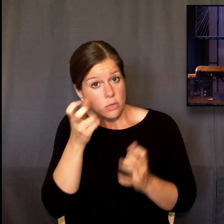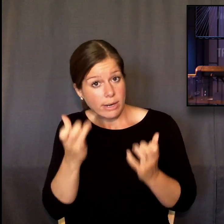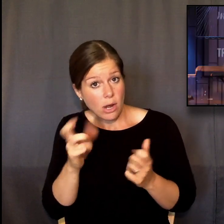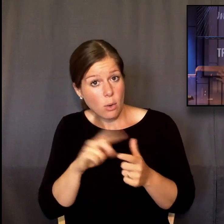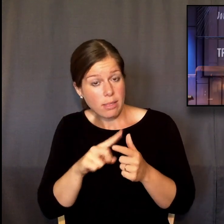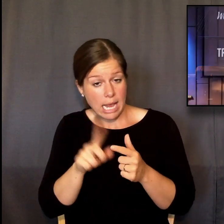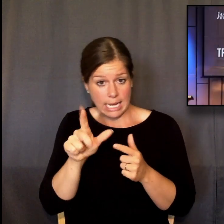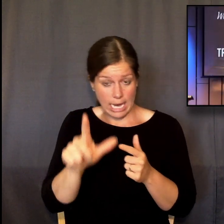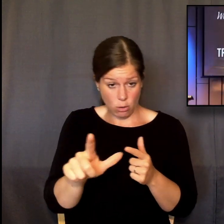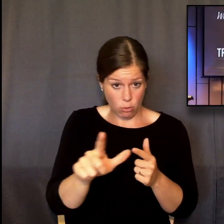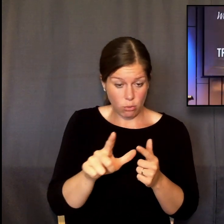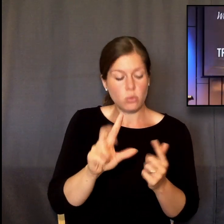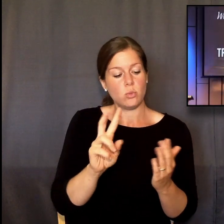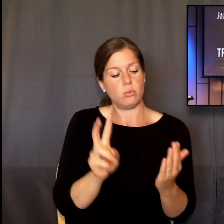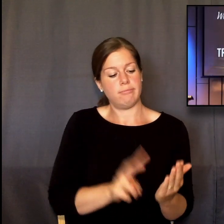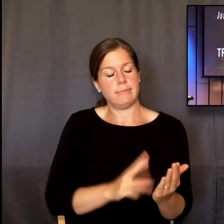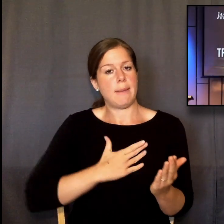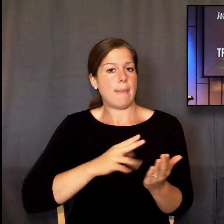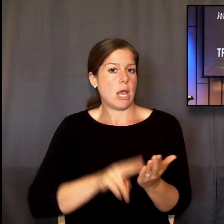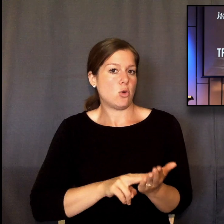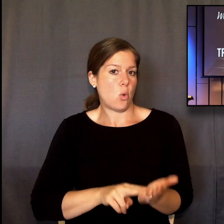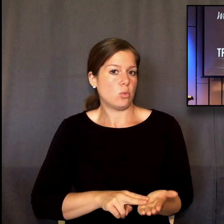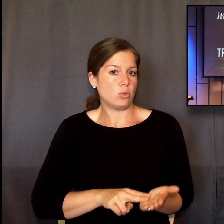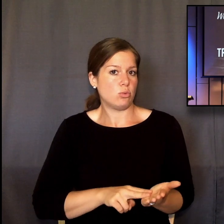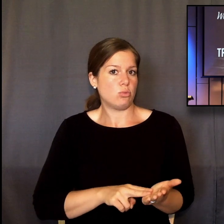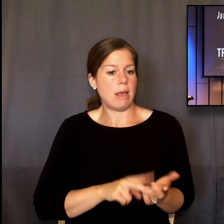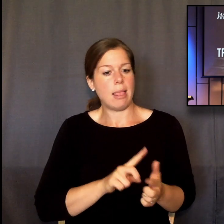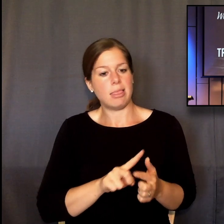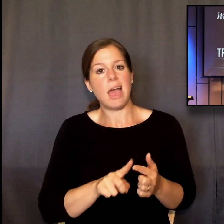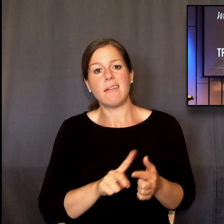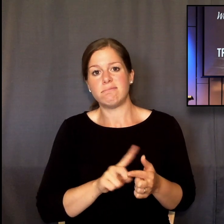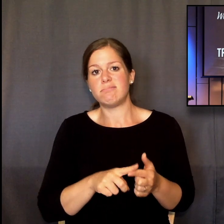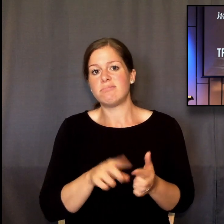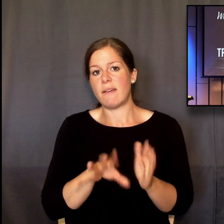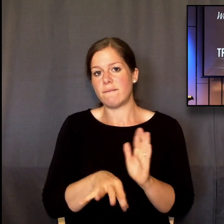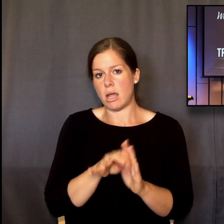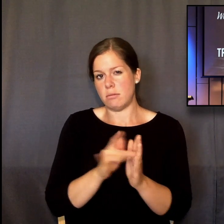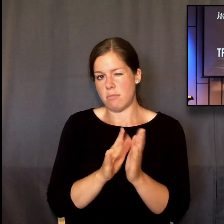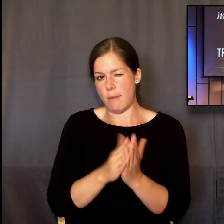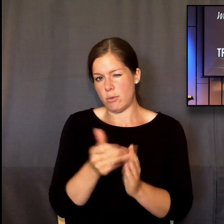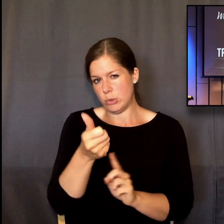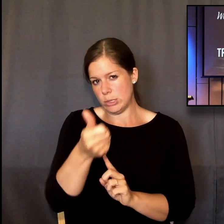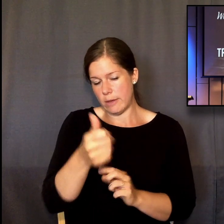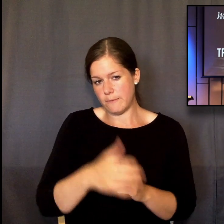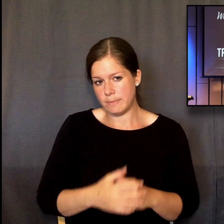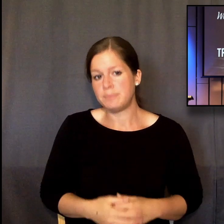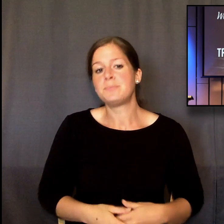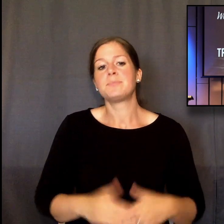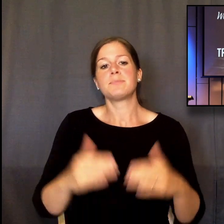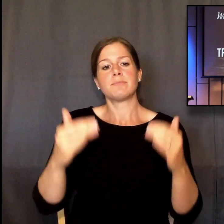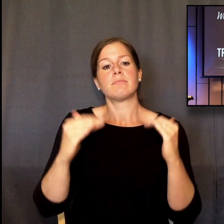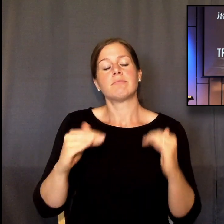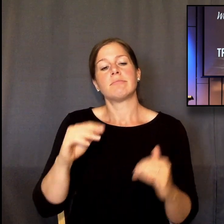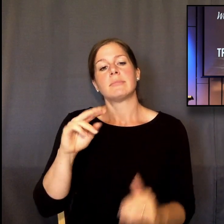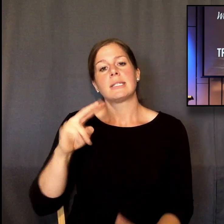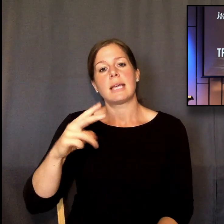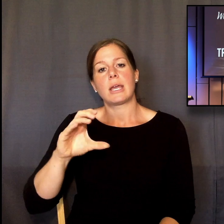later. Listen to these texts. 2 Chronicles 20, verse 6 says, quote, O Lord, God of our fathers,